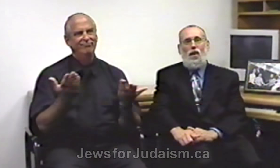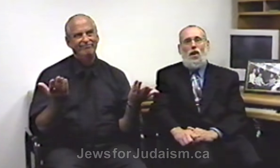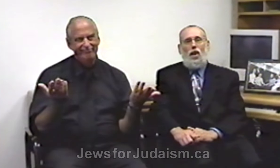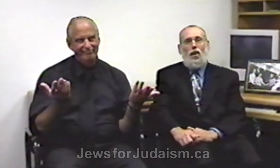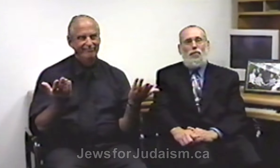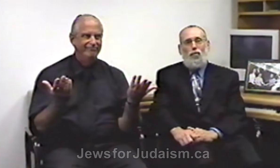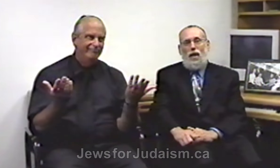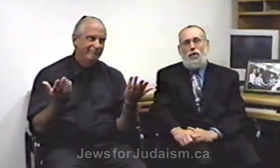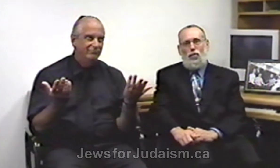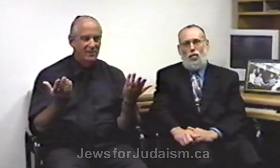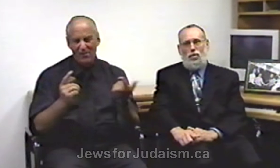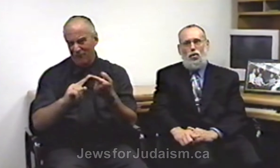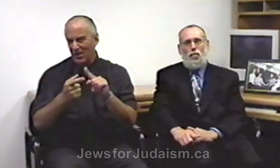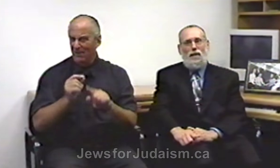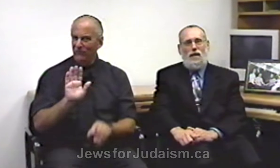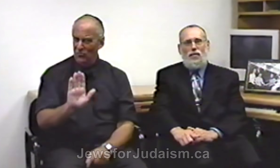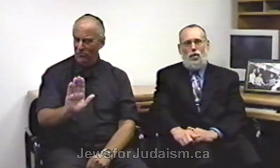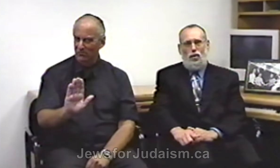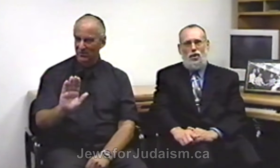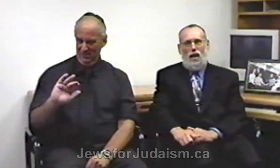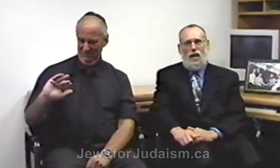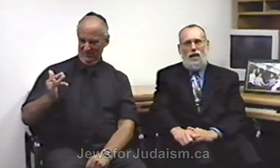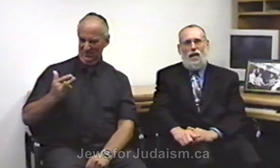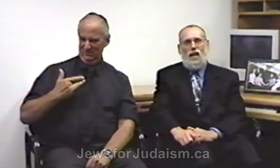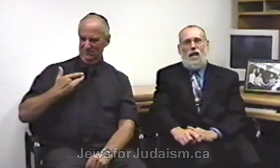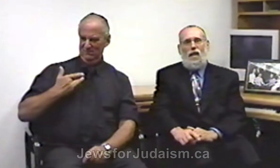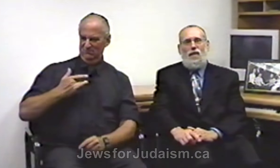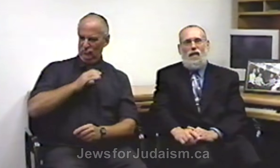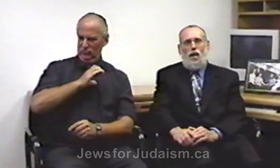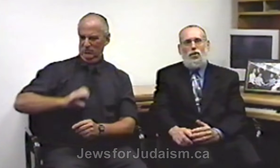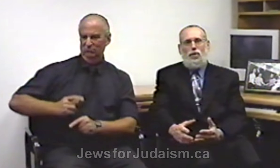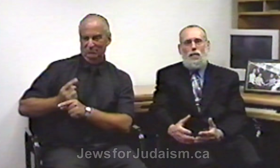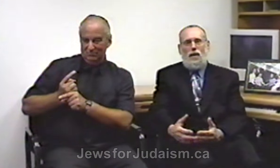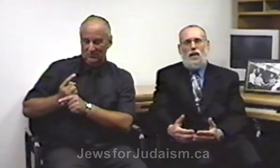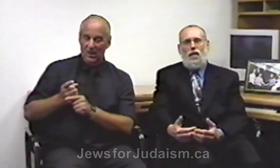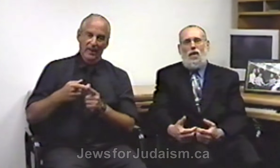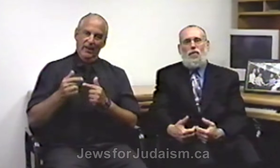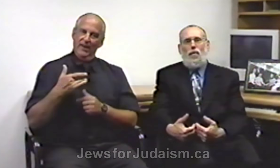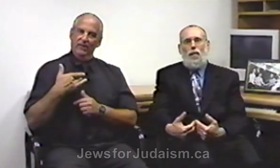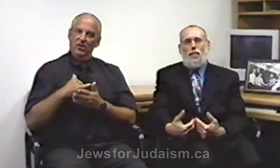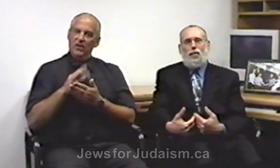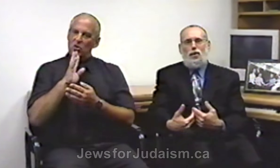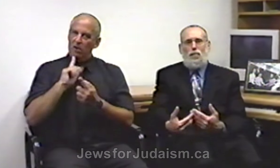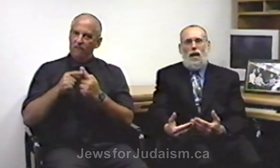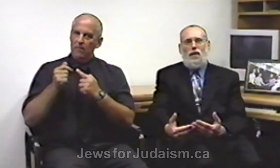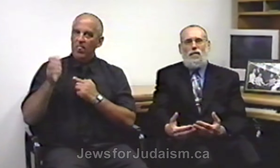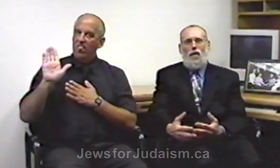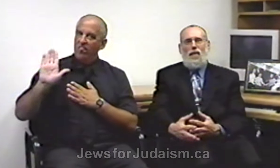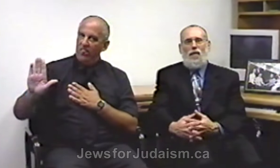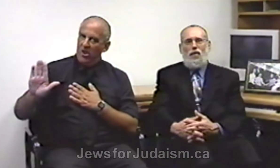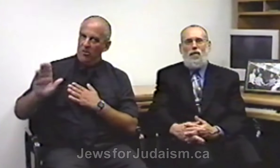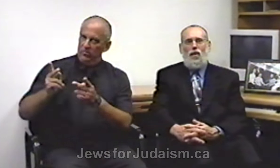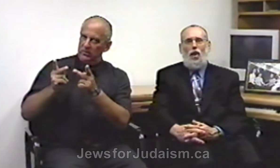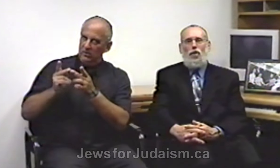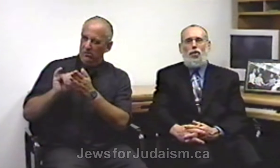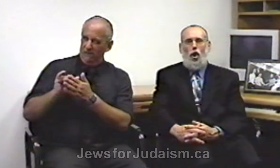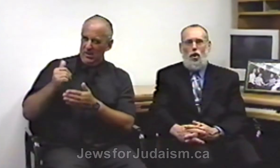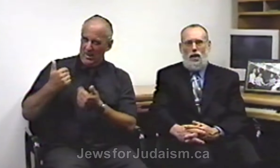friend of yours who believes in Christianity they are speaking from a perspective of having authority